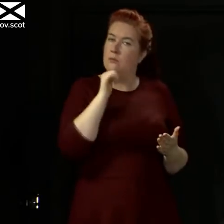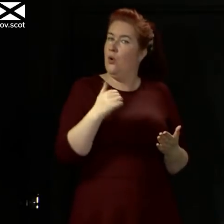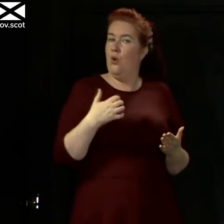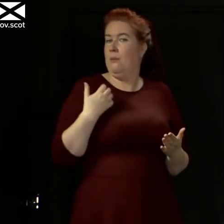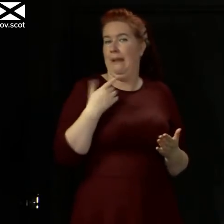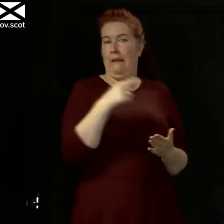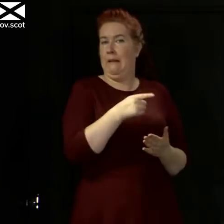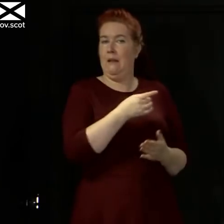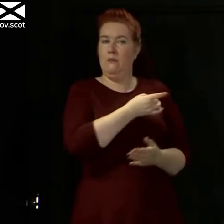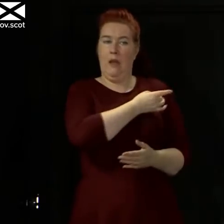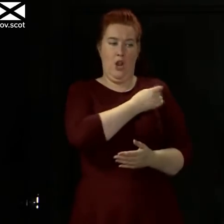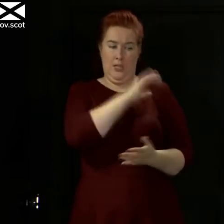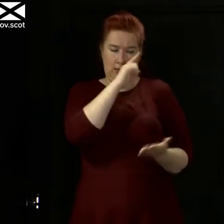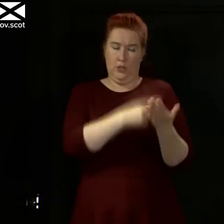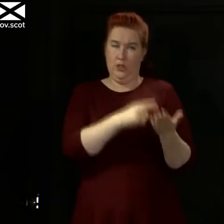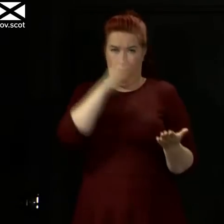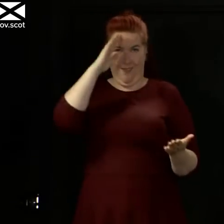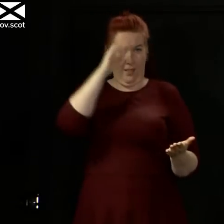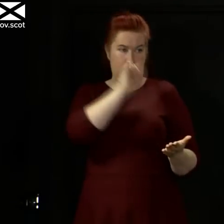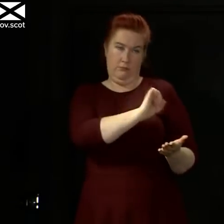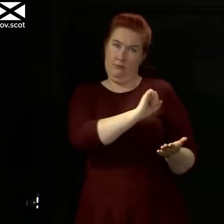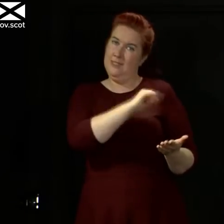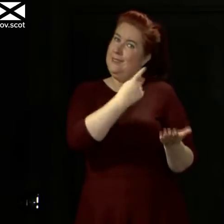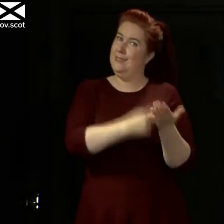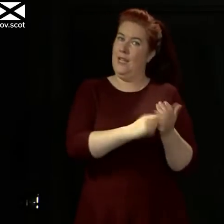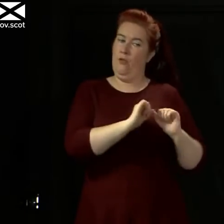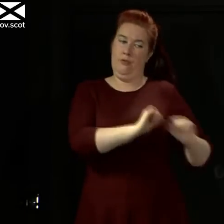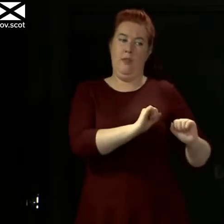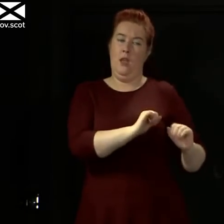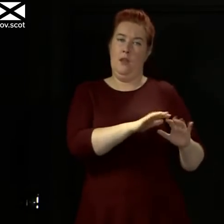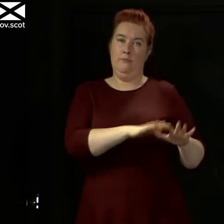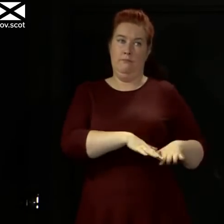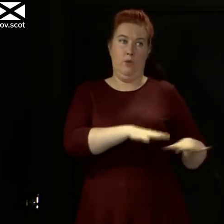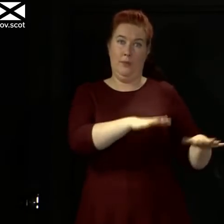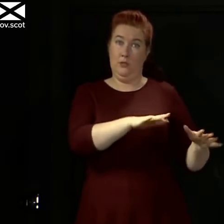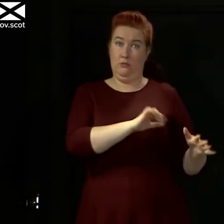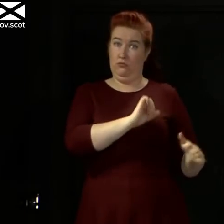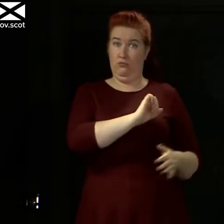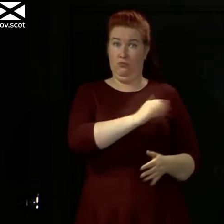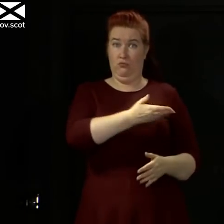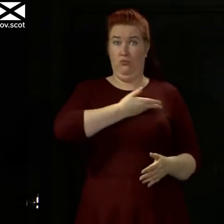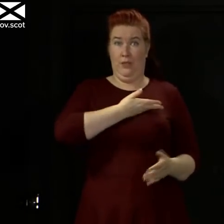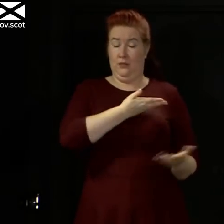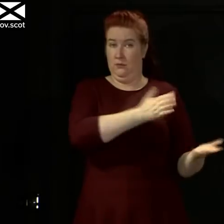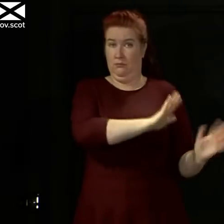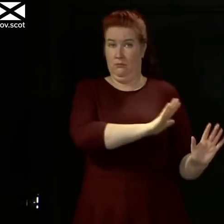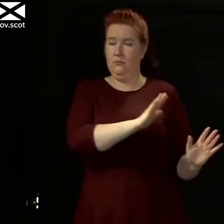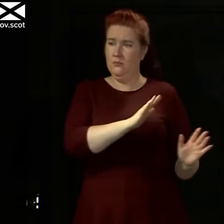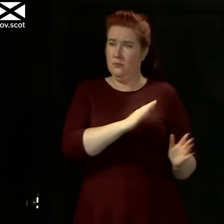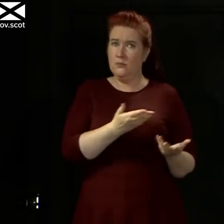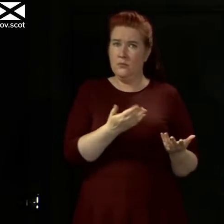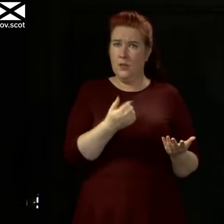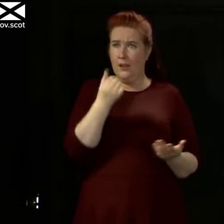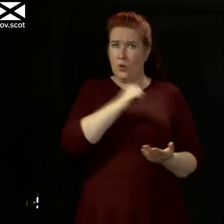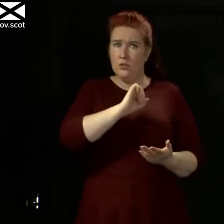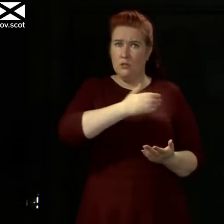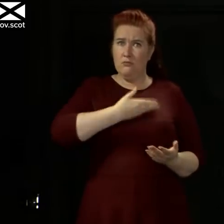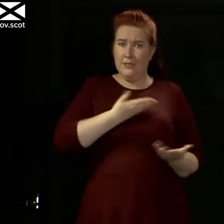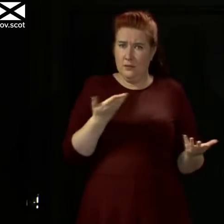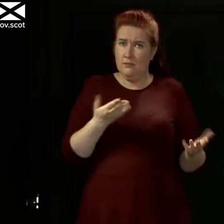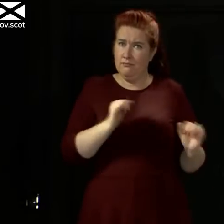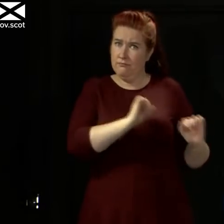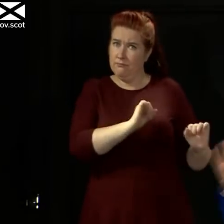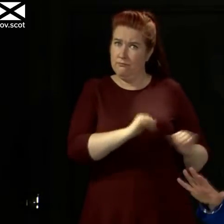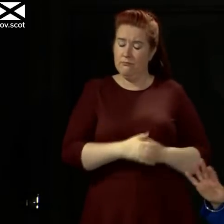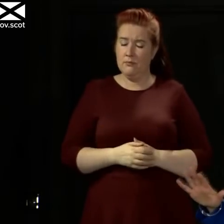about that decision. They're taking the decisions that they think are right for their population. And they are entitled, not just entitled to do that. I think they are right to do